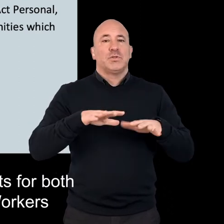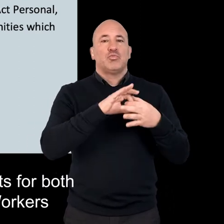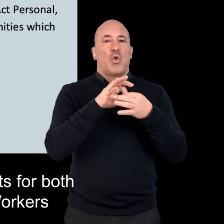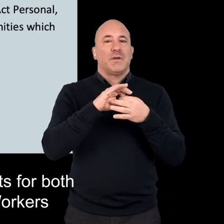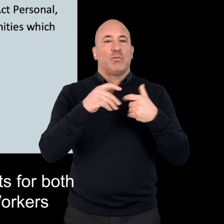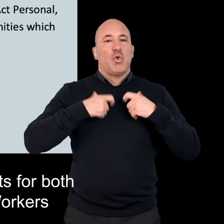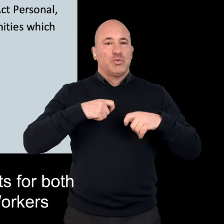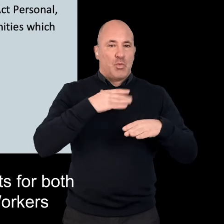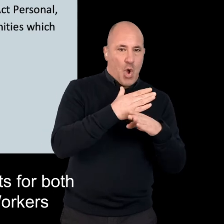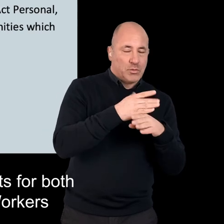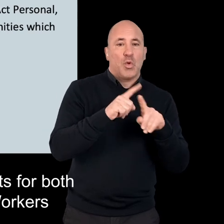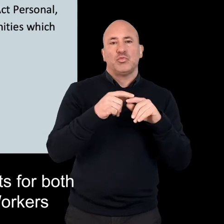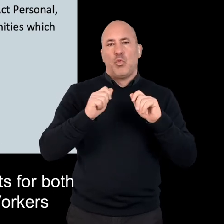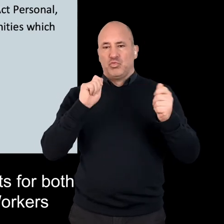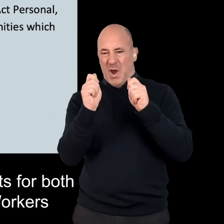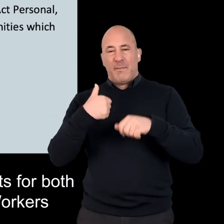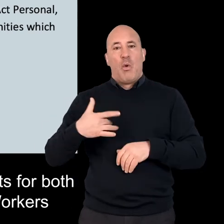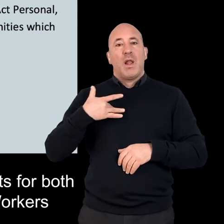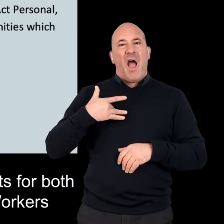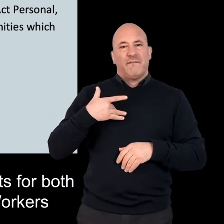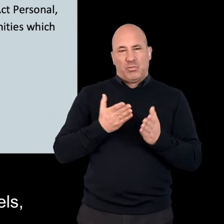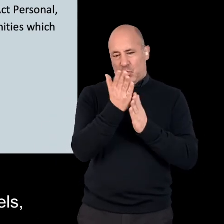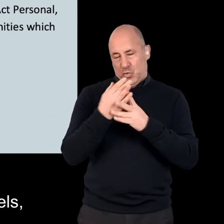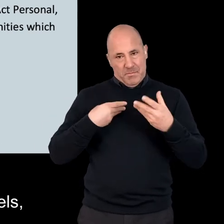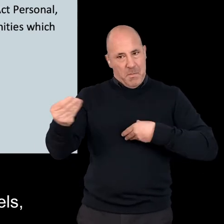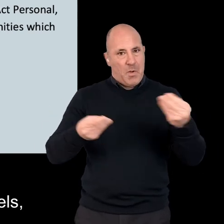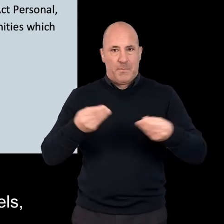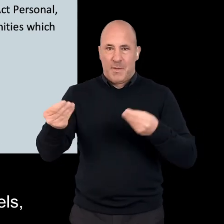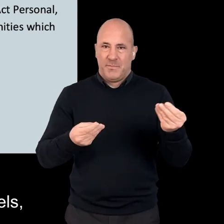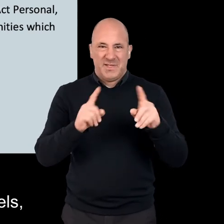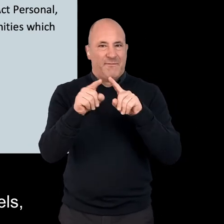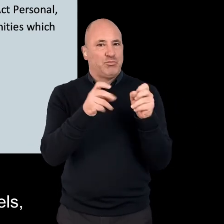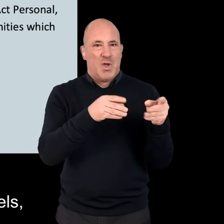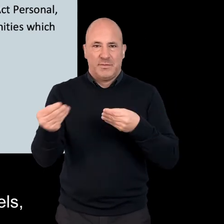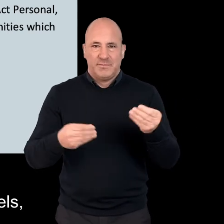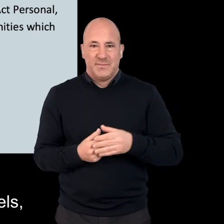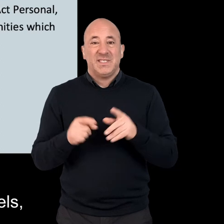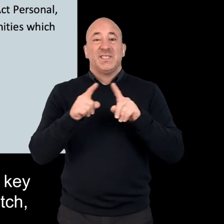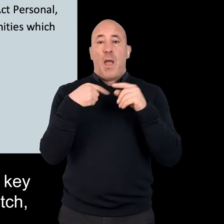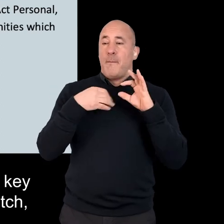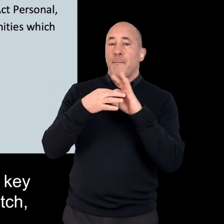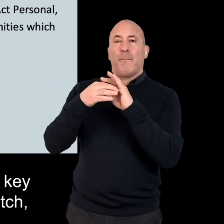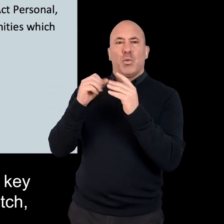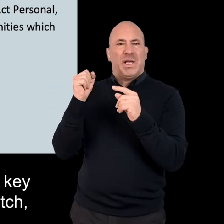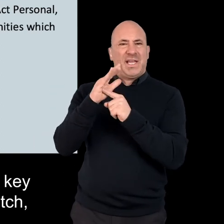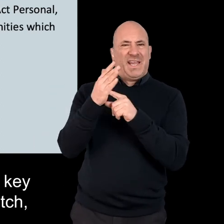outputs for both to the British Association of Social Workers and shaping our lives as channels, but we will also be working with key